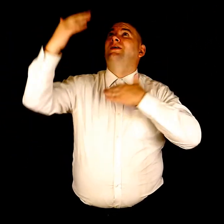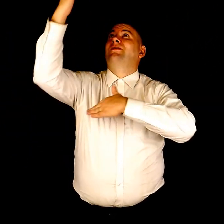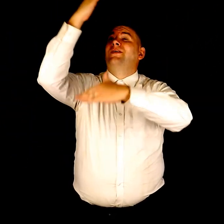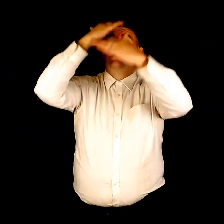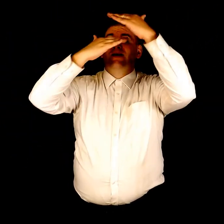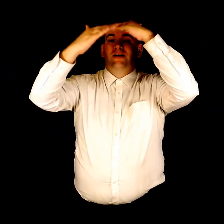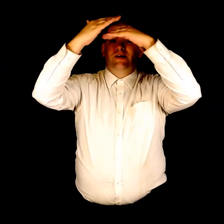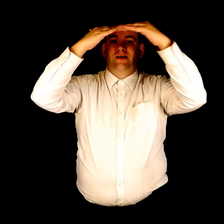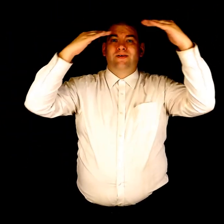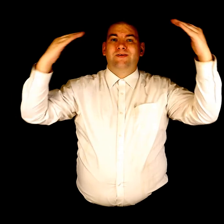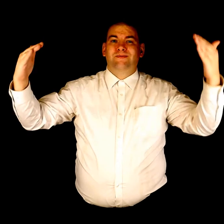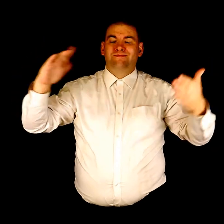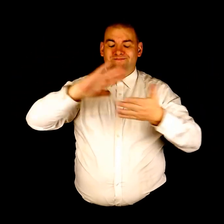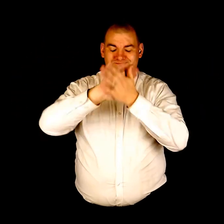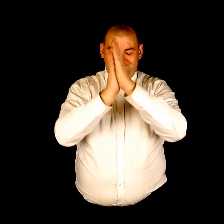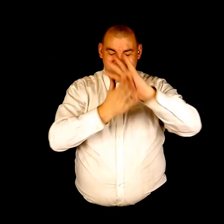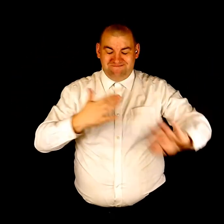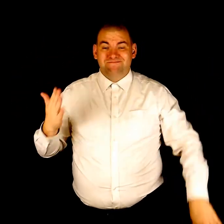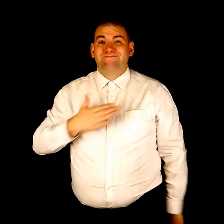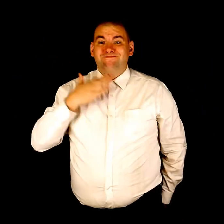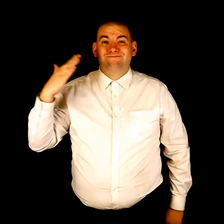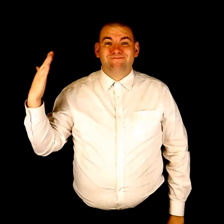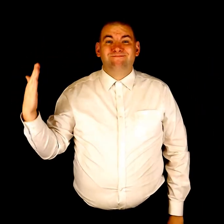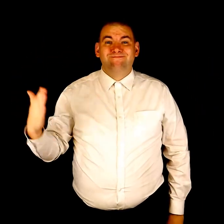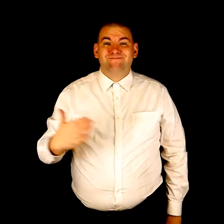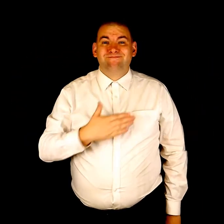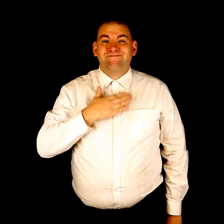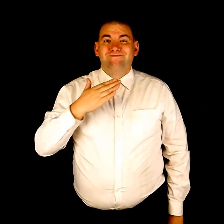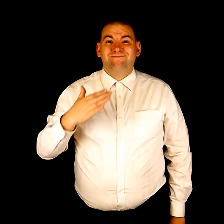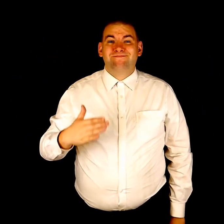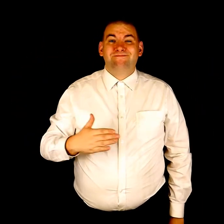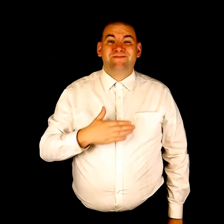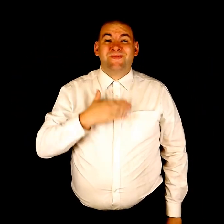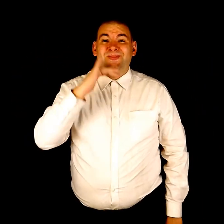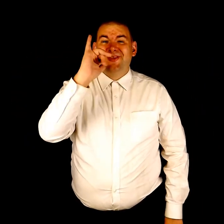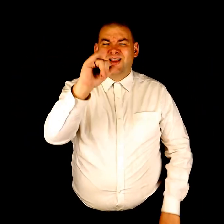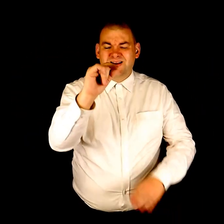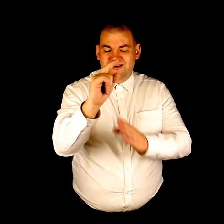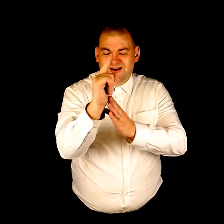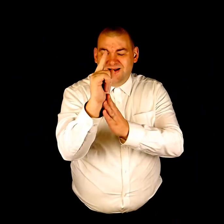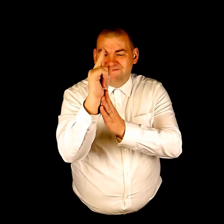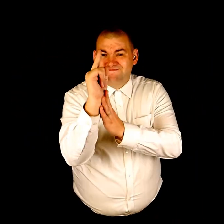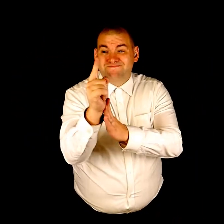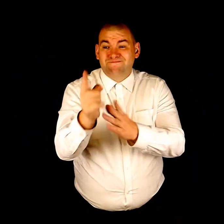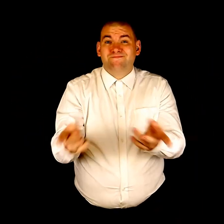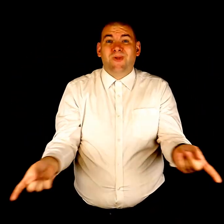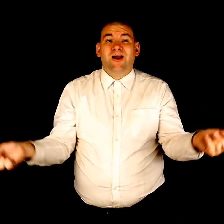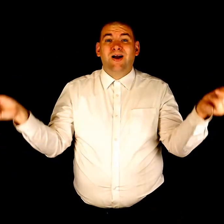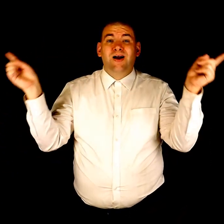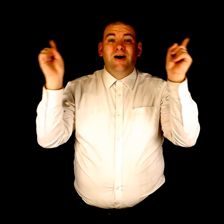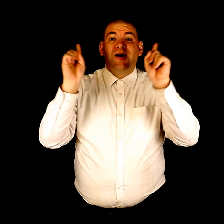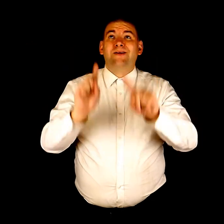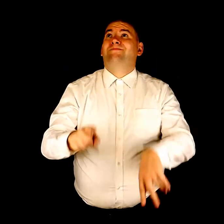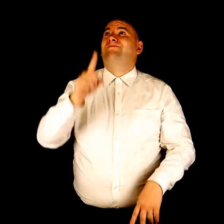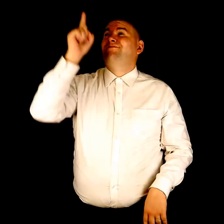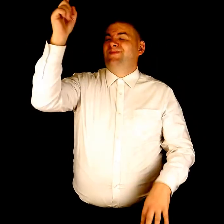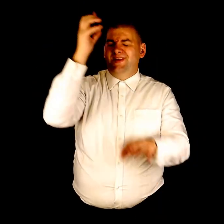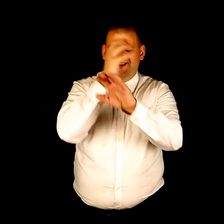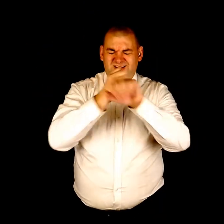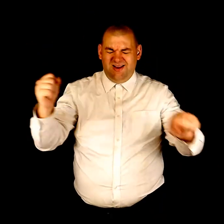became mine And it happened that very moment He